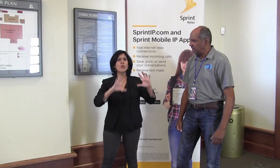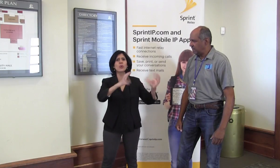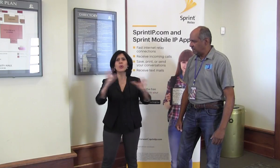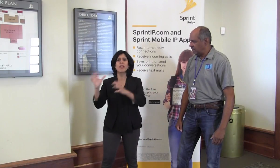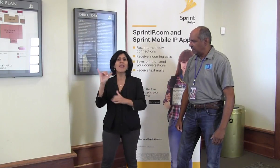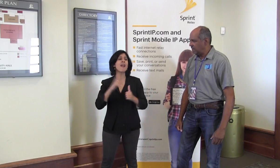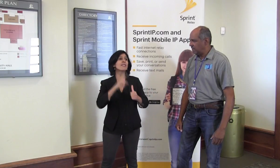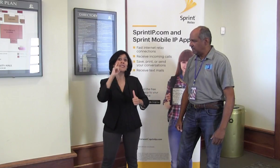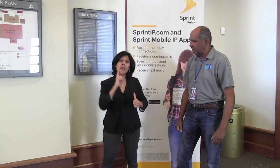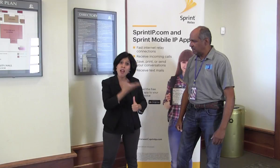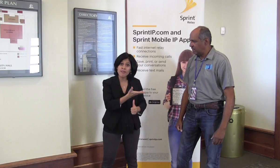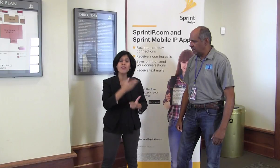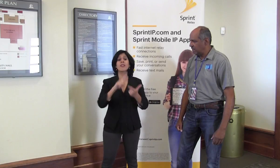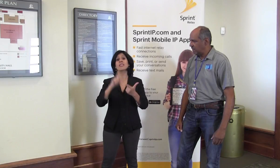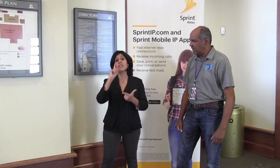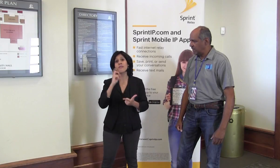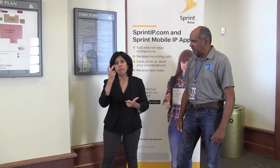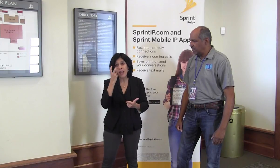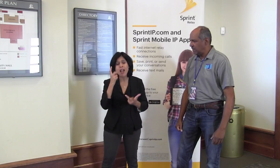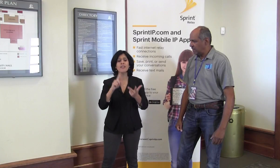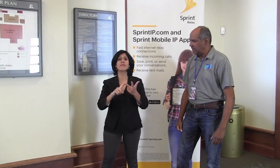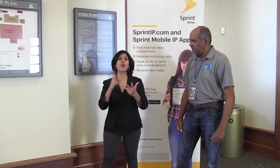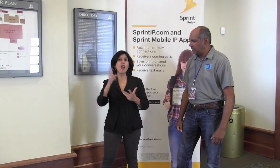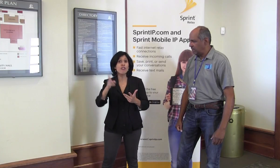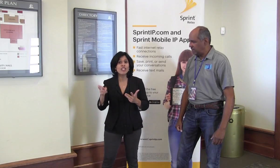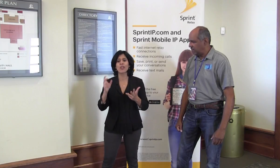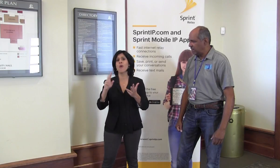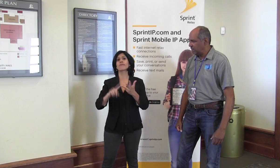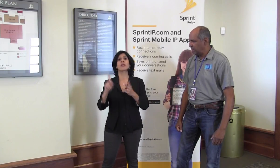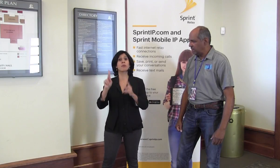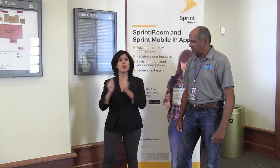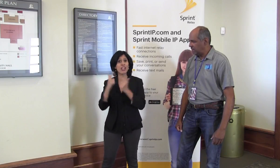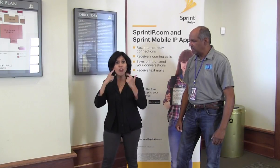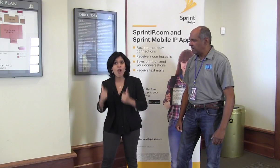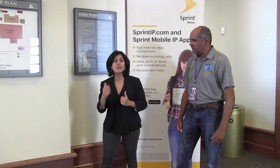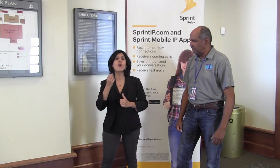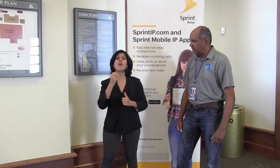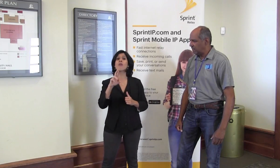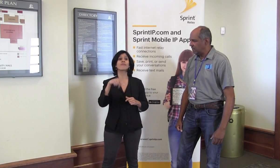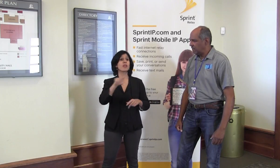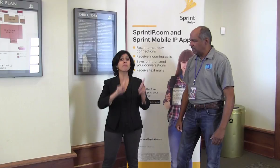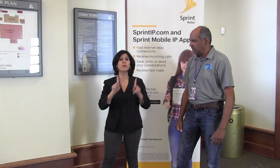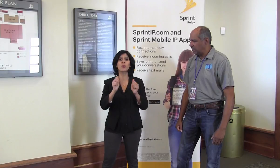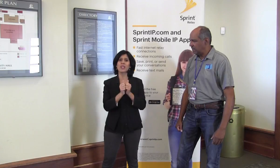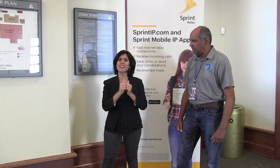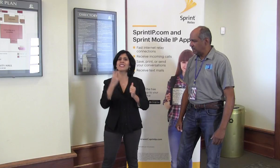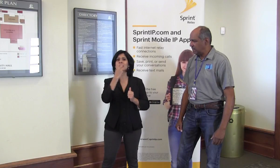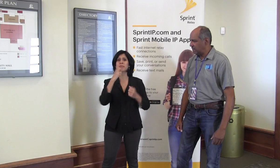presentations for many different populations. Deaf people, deaf-blind people, hard-of-hearing people, those with a